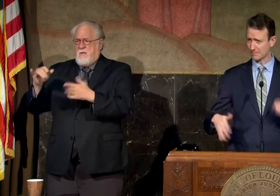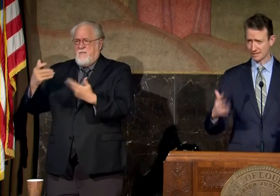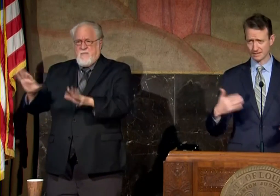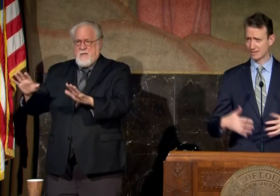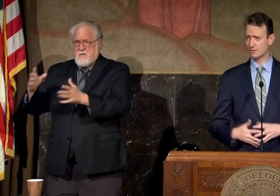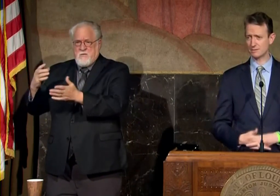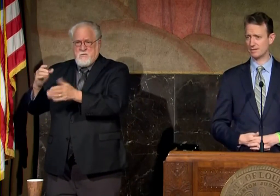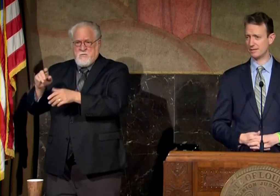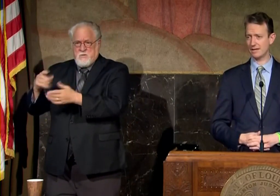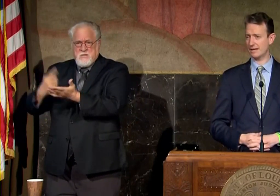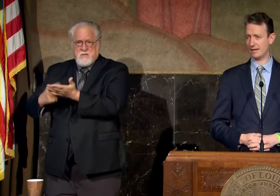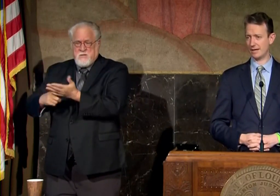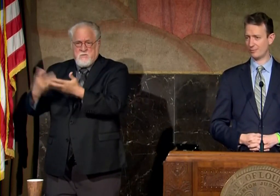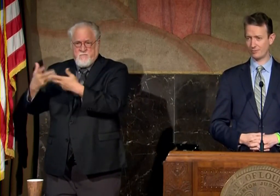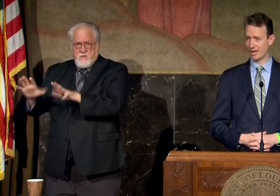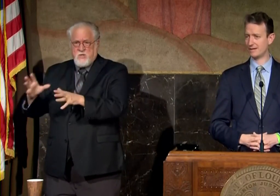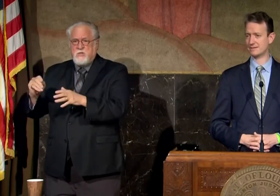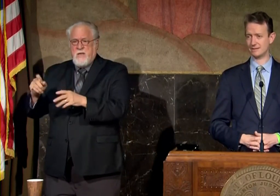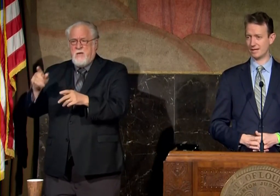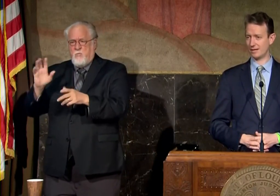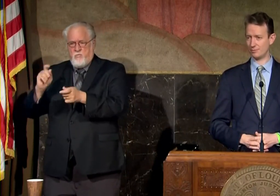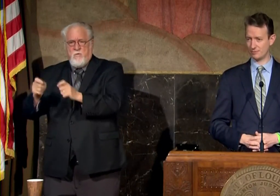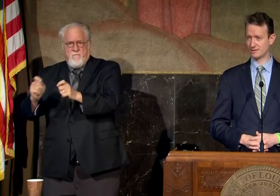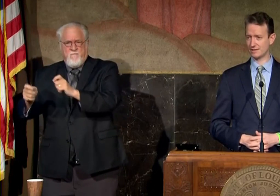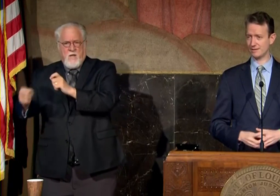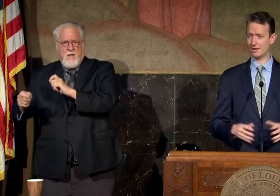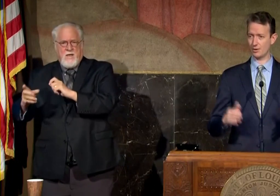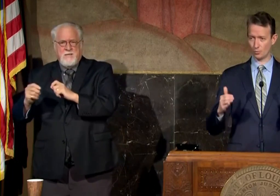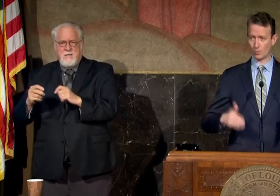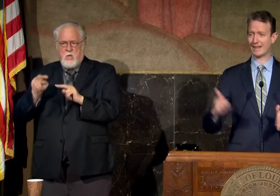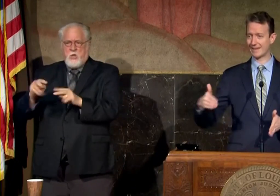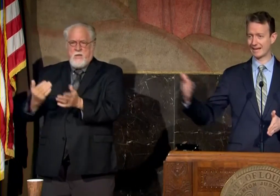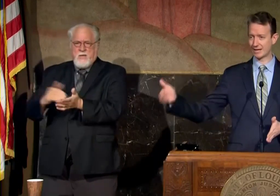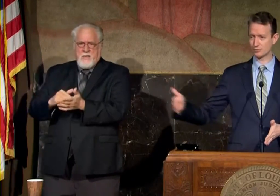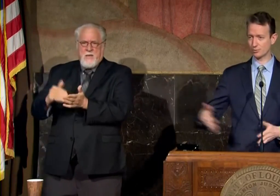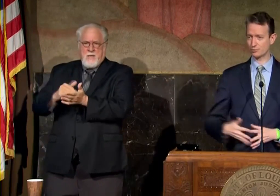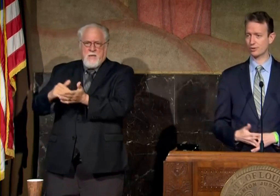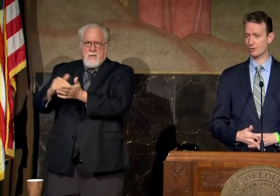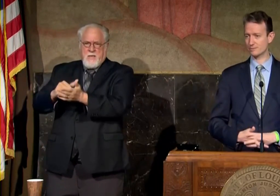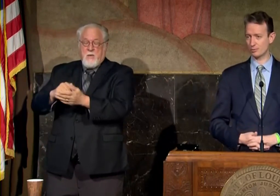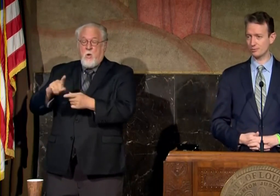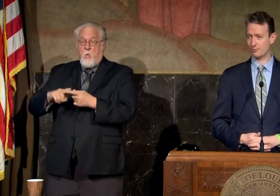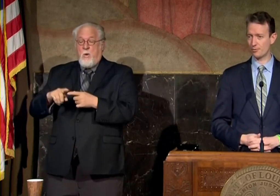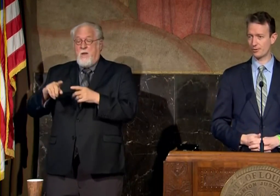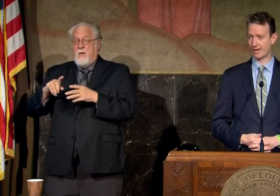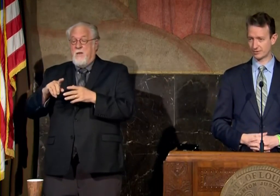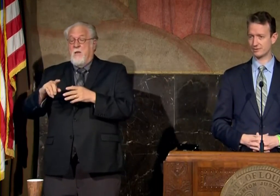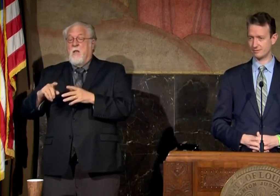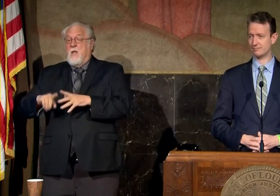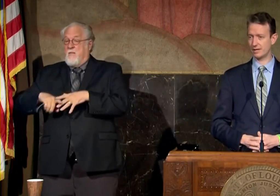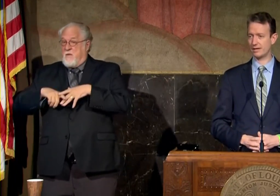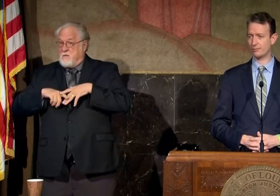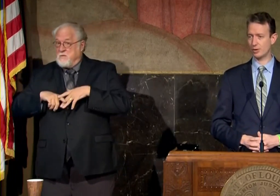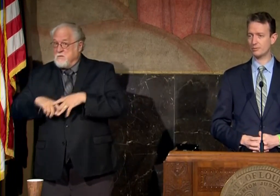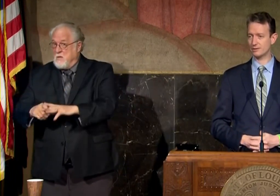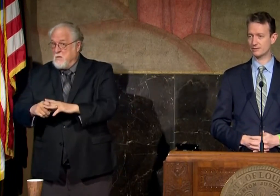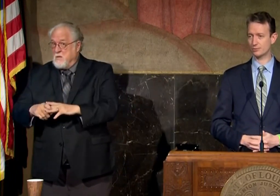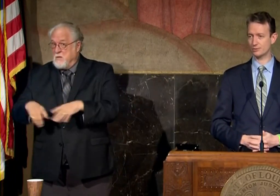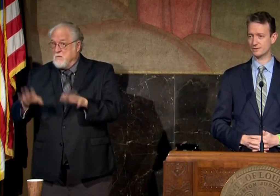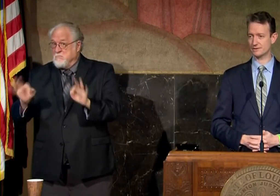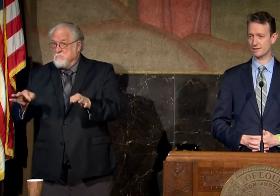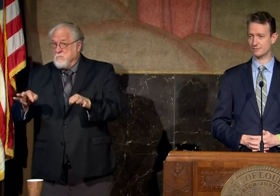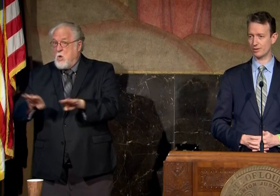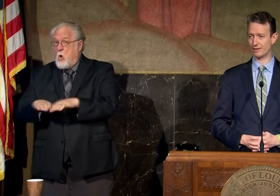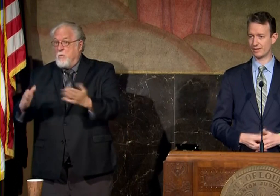continues to be revised and and revisited when that actual trigger is pulled for actually reopening the